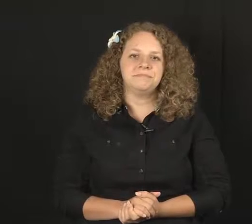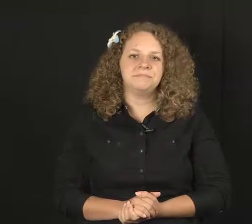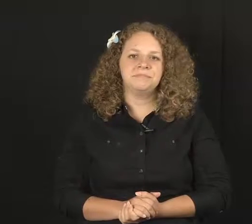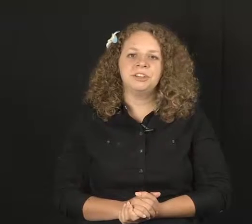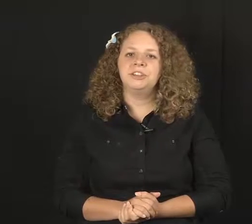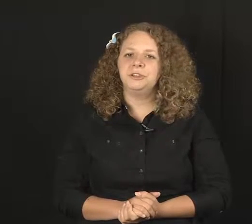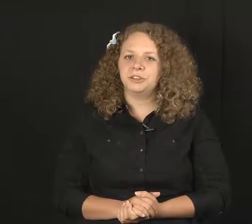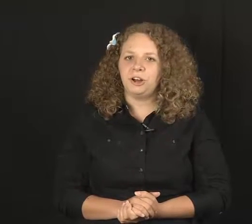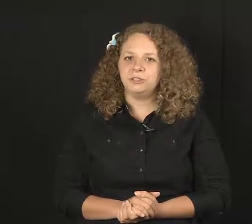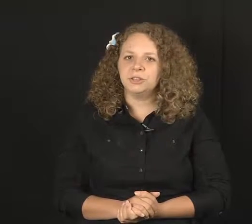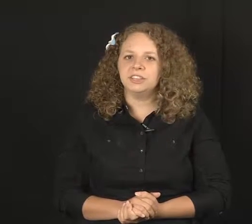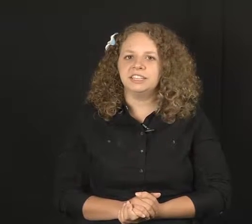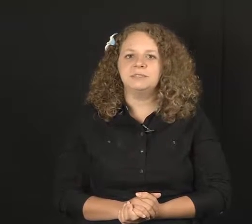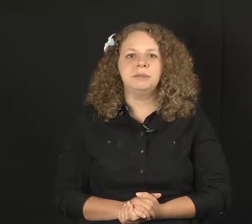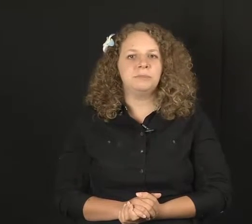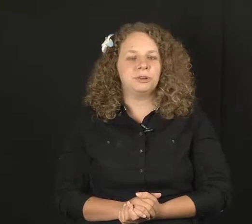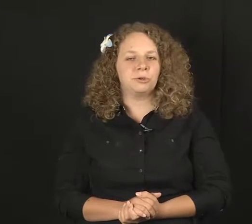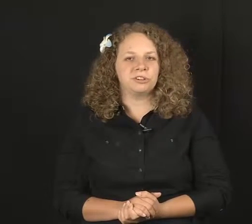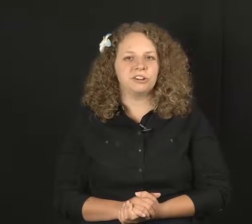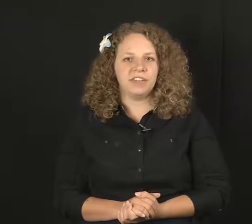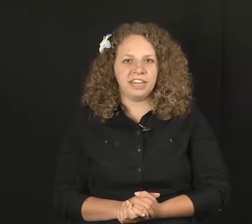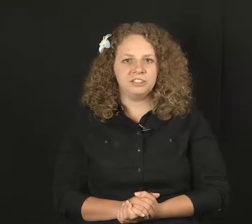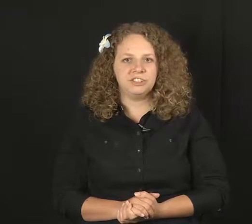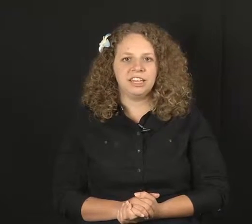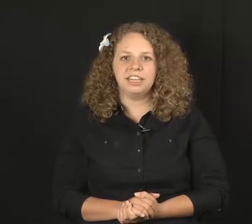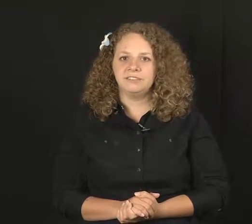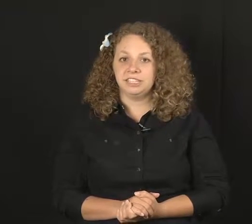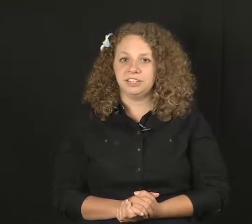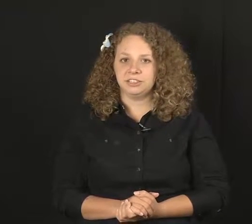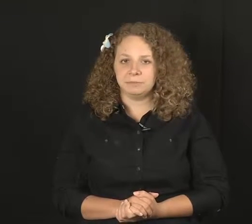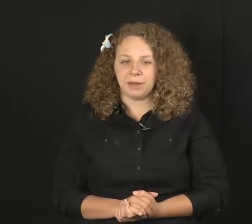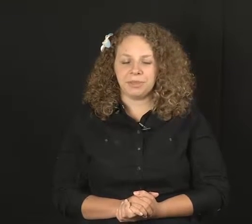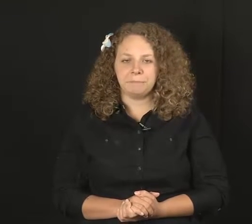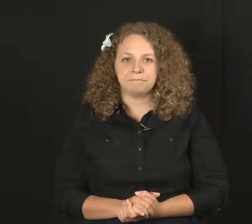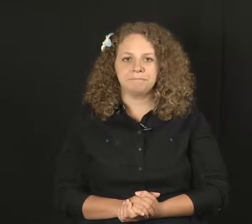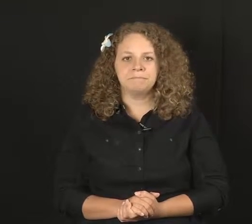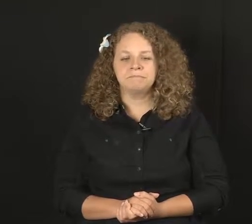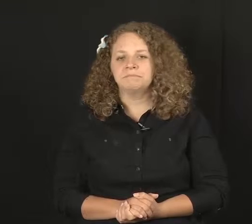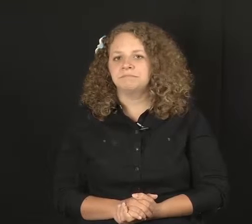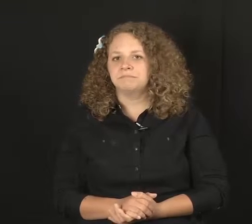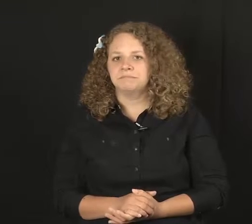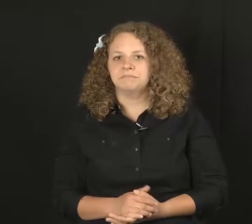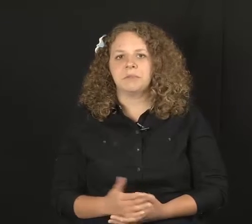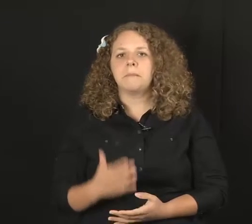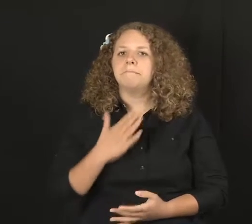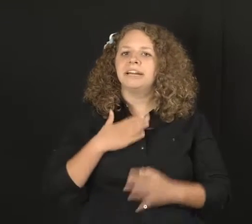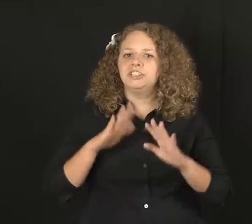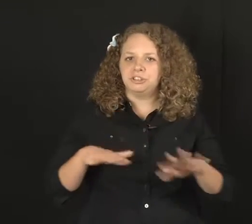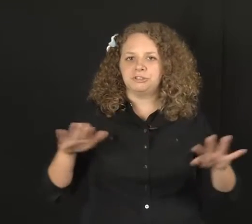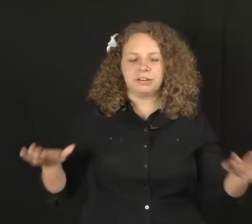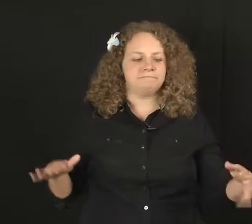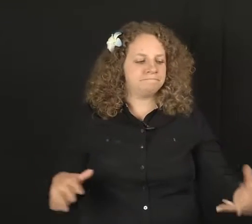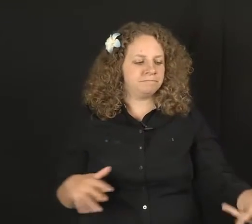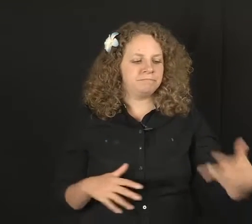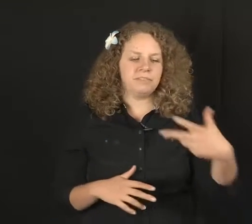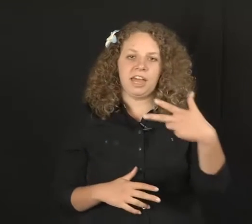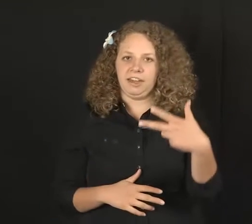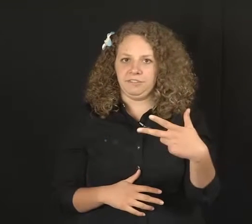You can also list people in order of age and give details about them. My children, I have